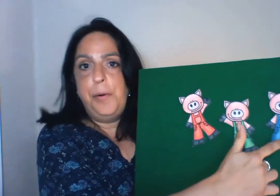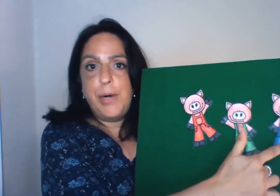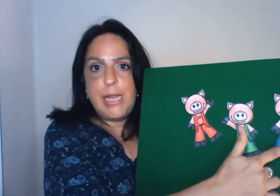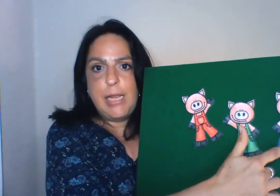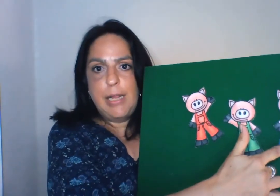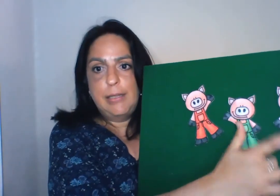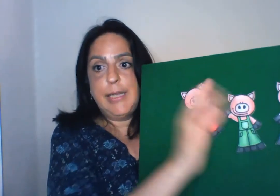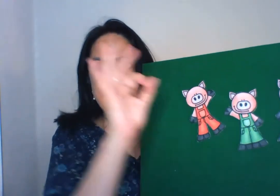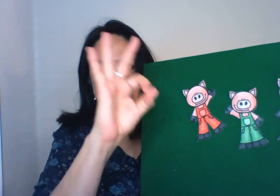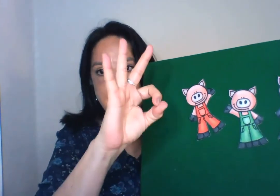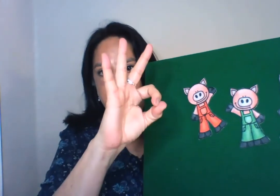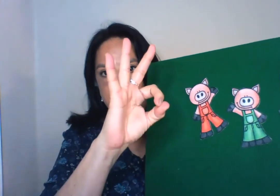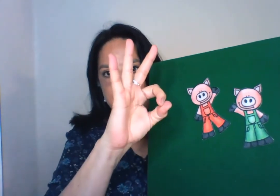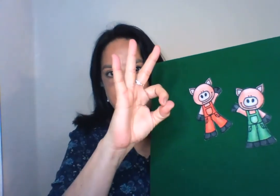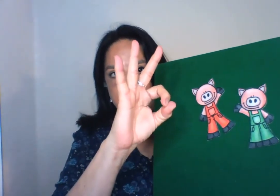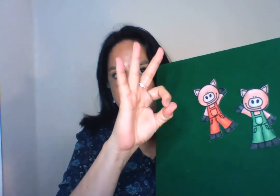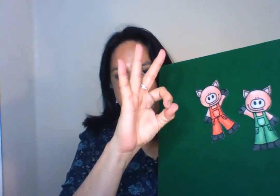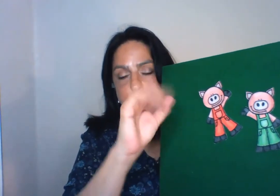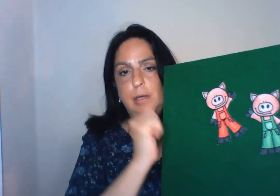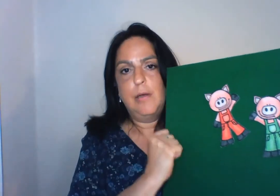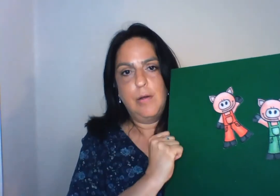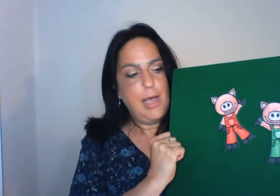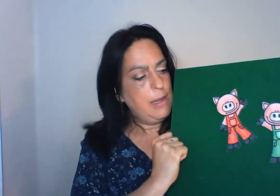three. Tres cerditos. Okay?